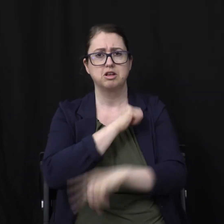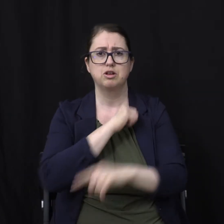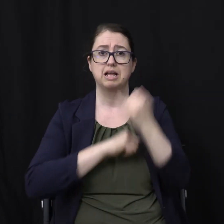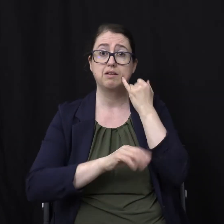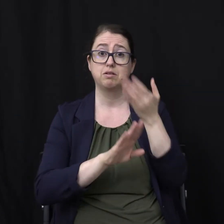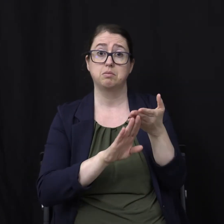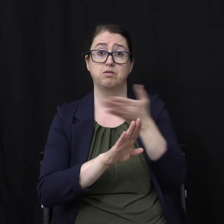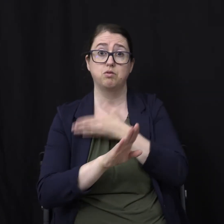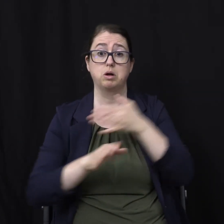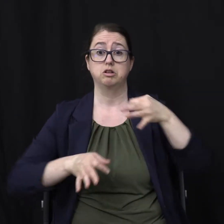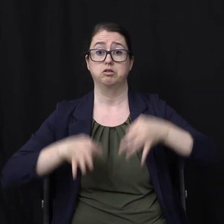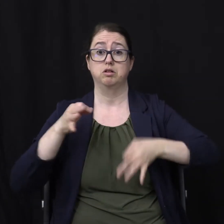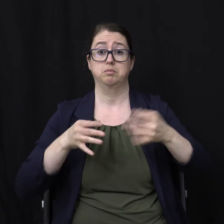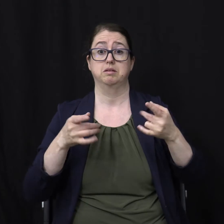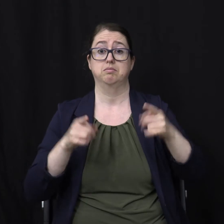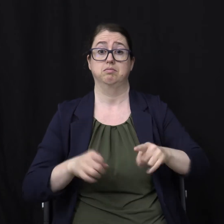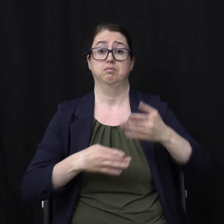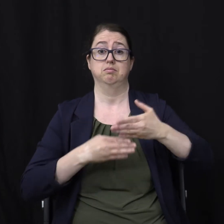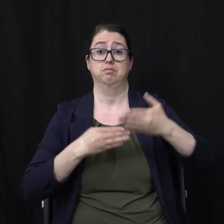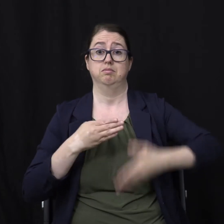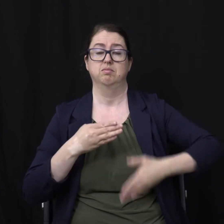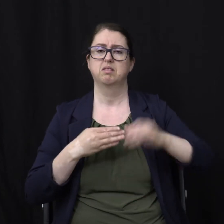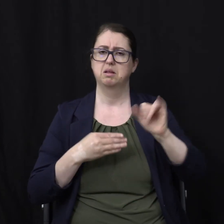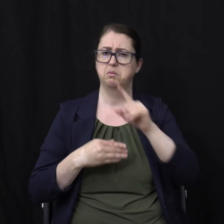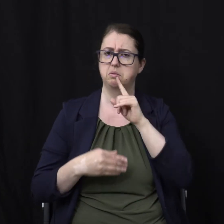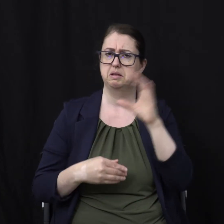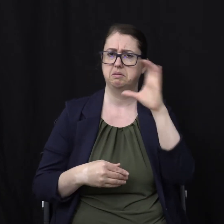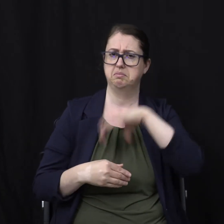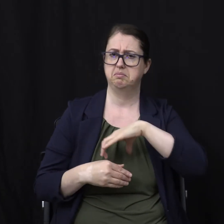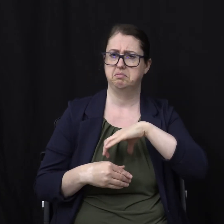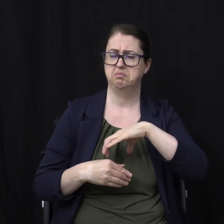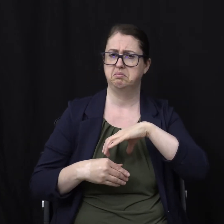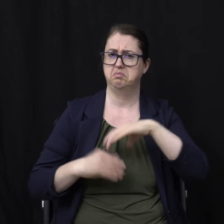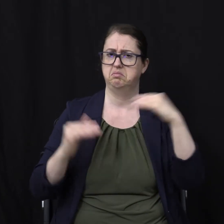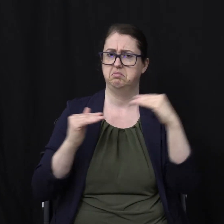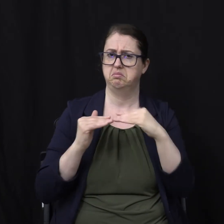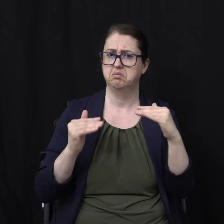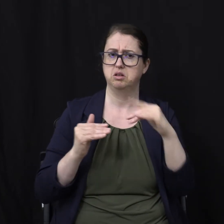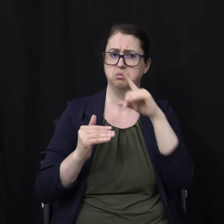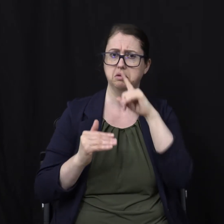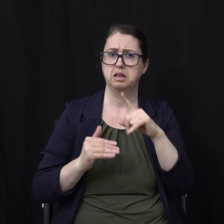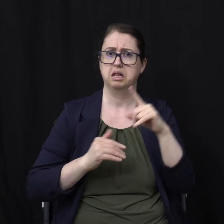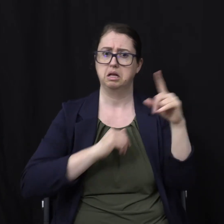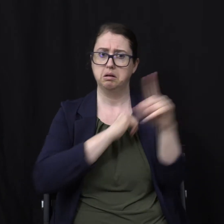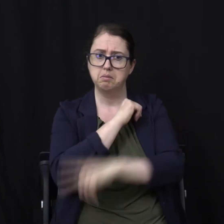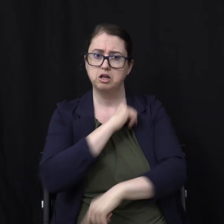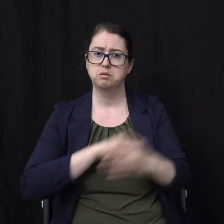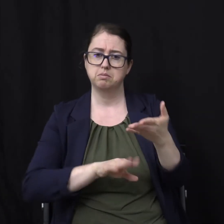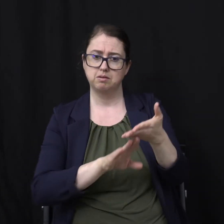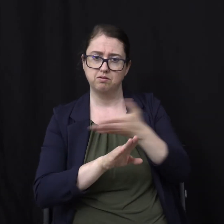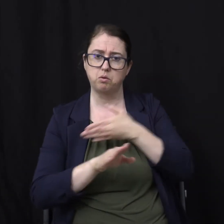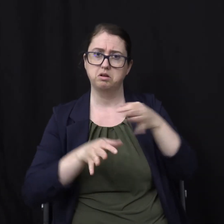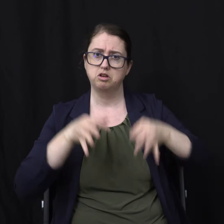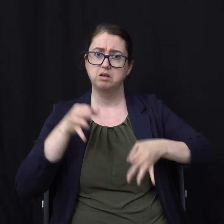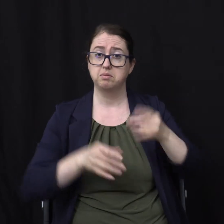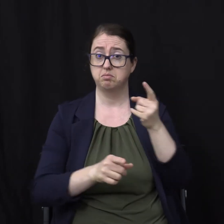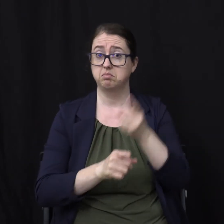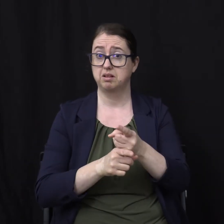now Before the judgment Is completed That would be a strange Form of justice To be dishing out punishments Prior to the judgment Wouldn't it